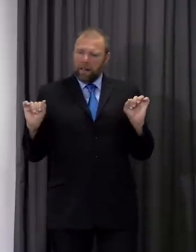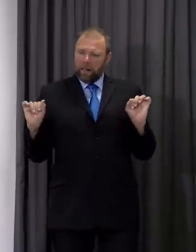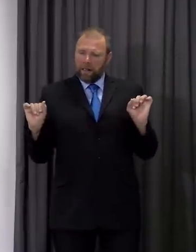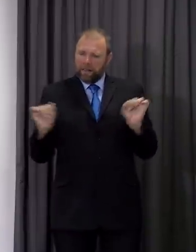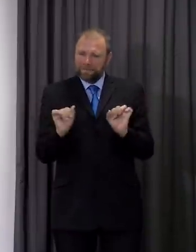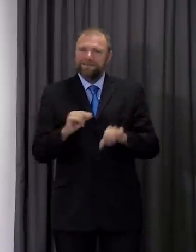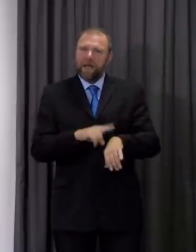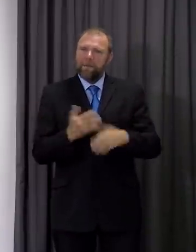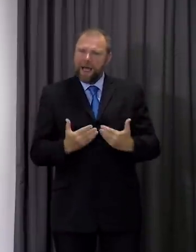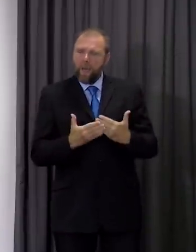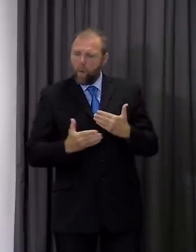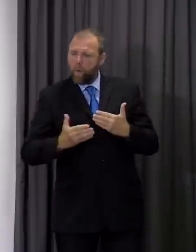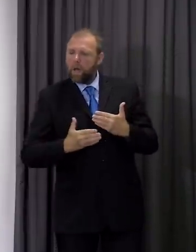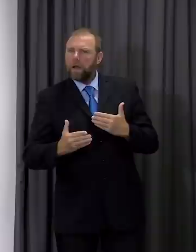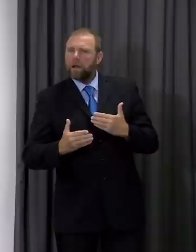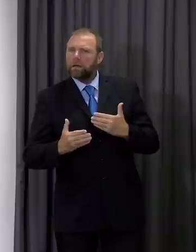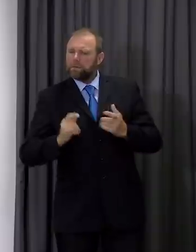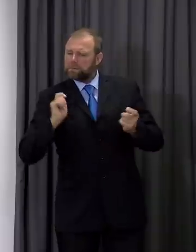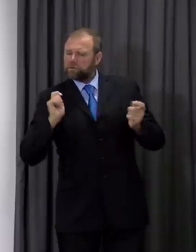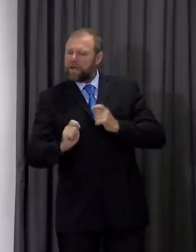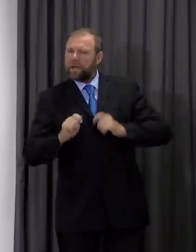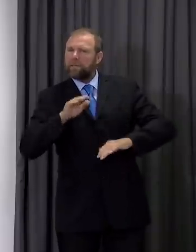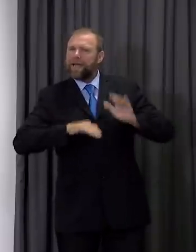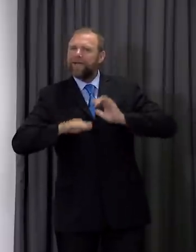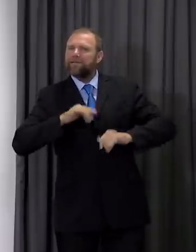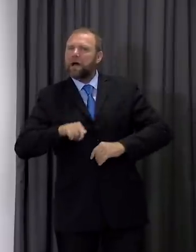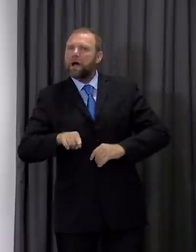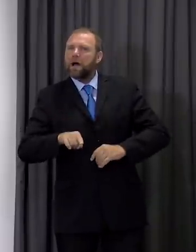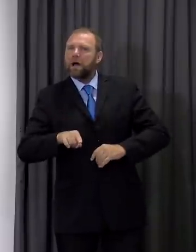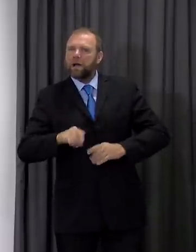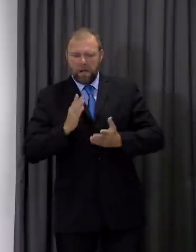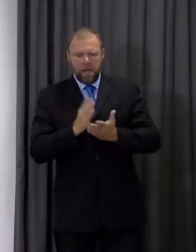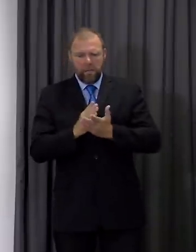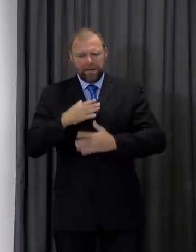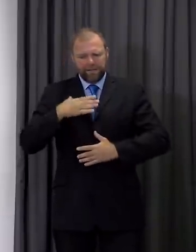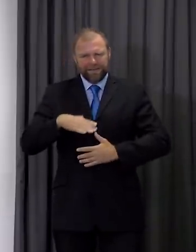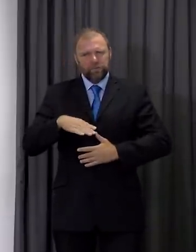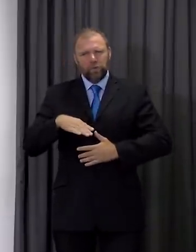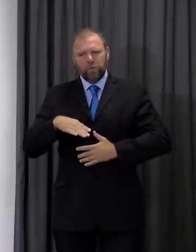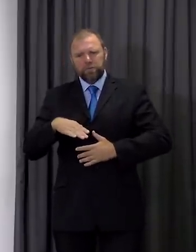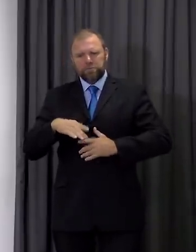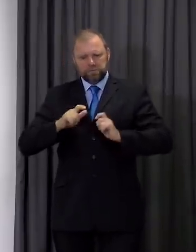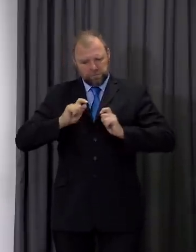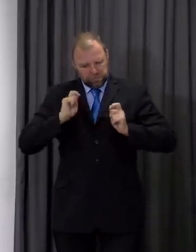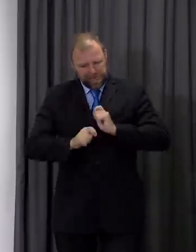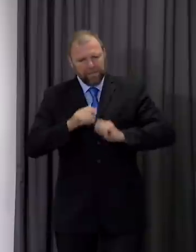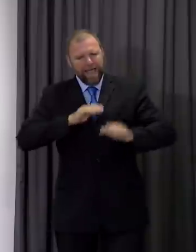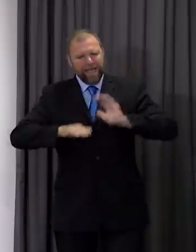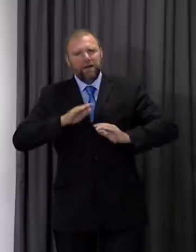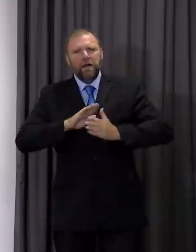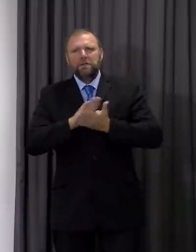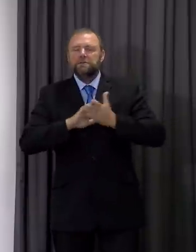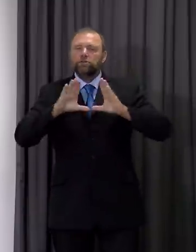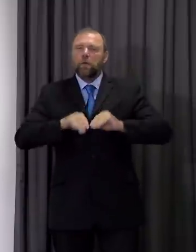we're making and to behave in a different way if we are to avoid more local lockdowns or a national lockdown that